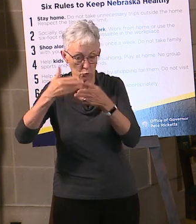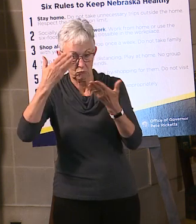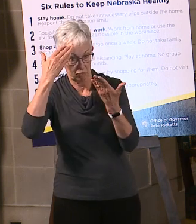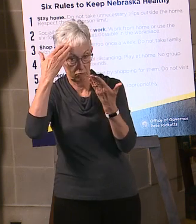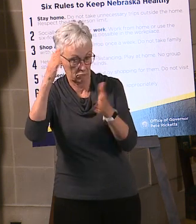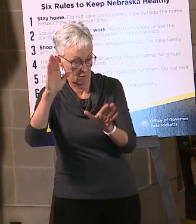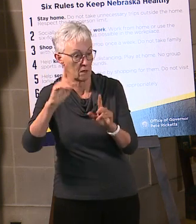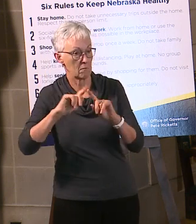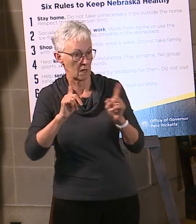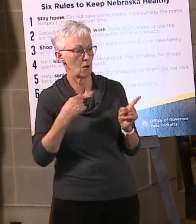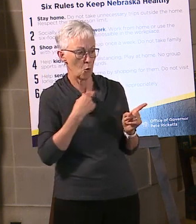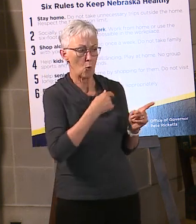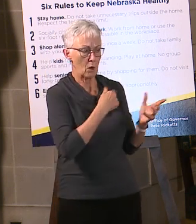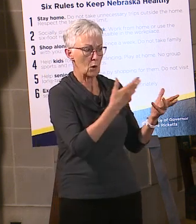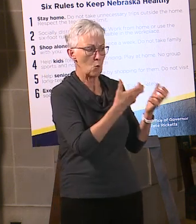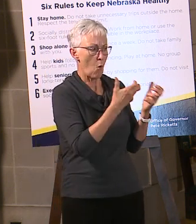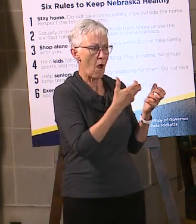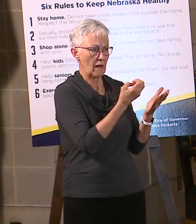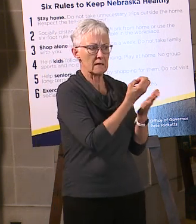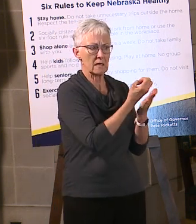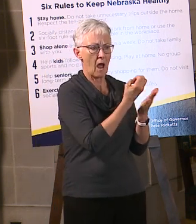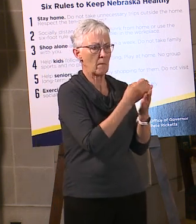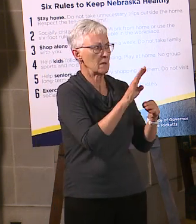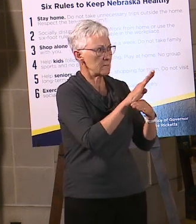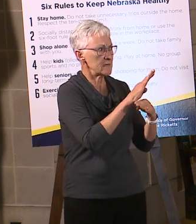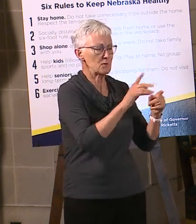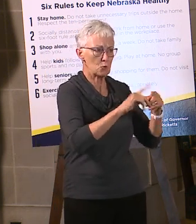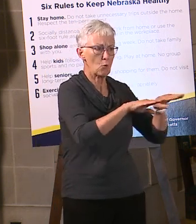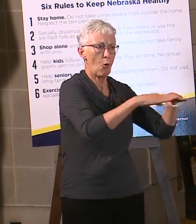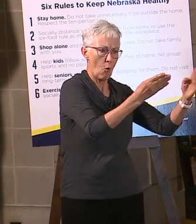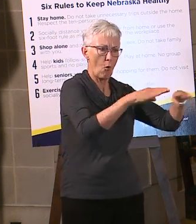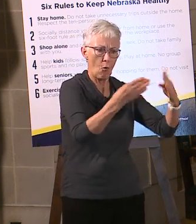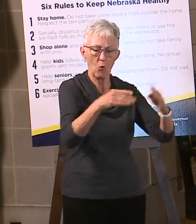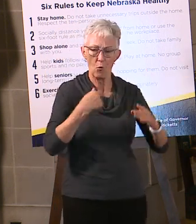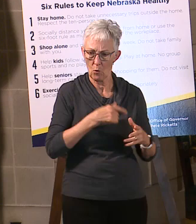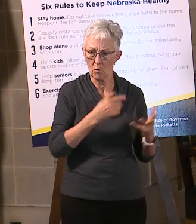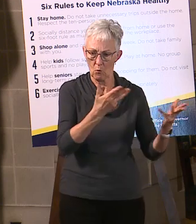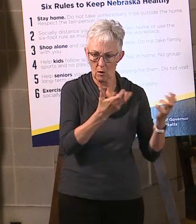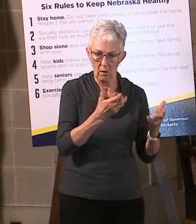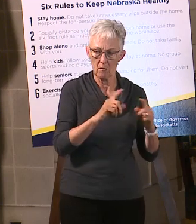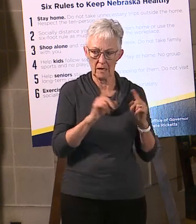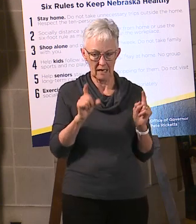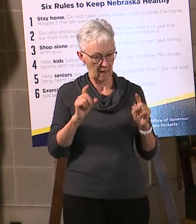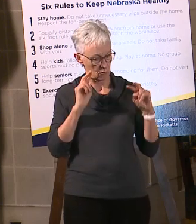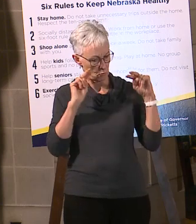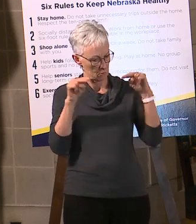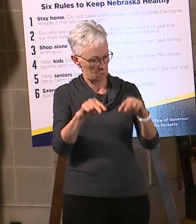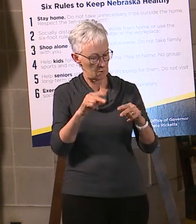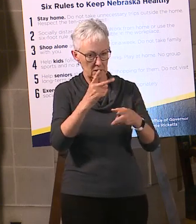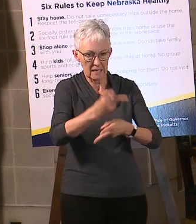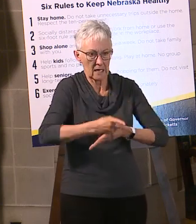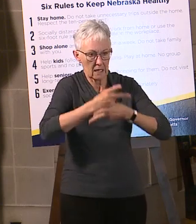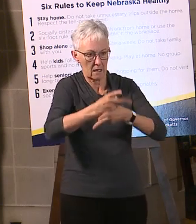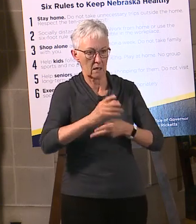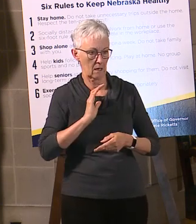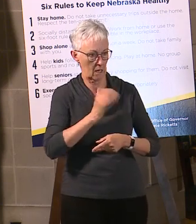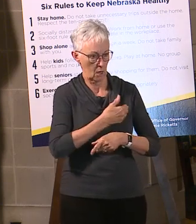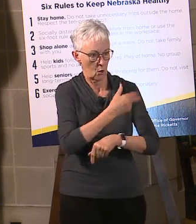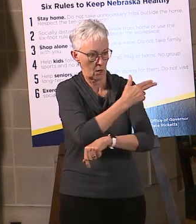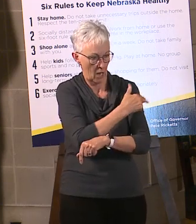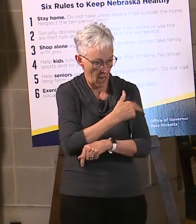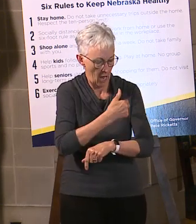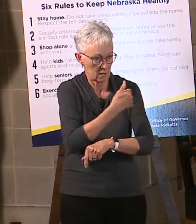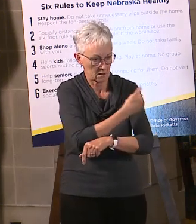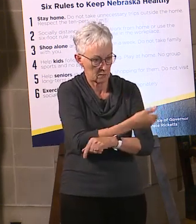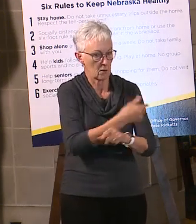we want to loosen these restrictions to the point where we're managing this in a way that preserves that hospital capacity and allows as much of a normal return to life